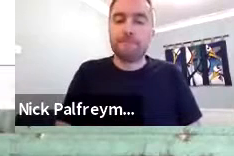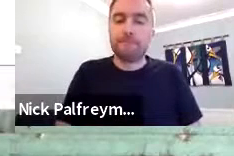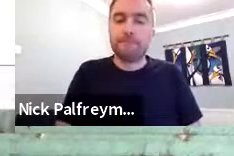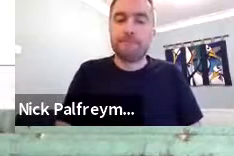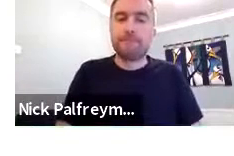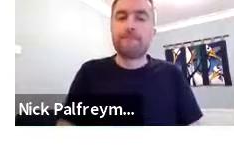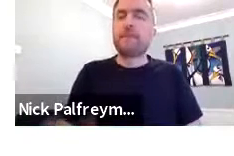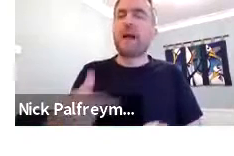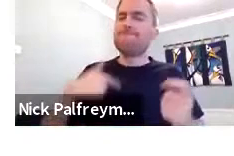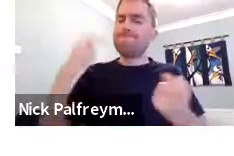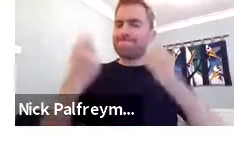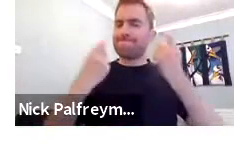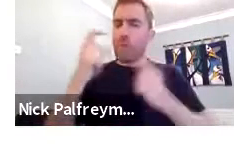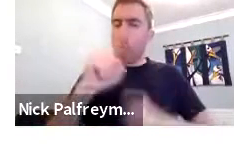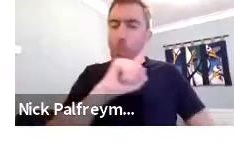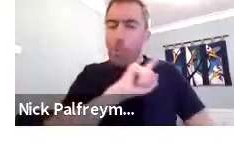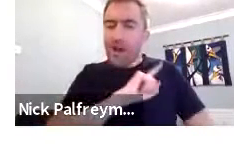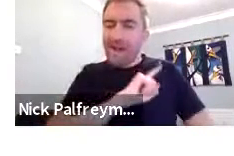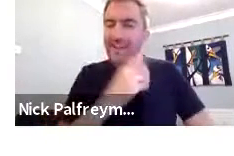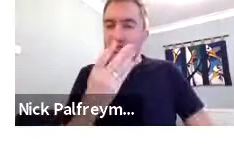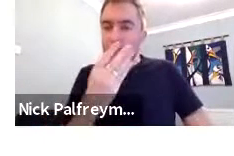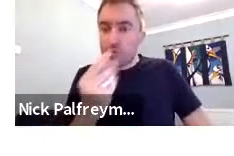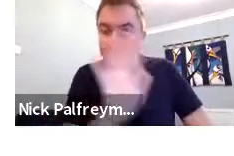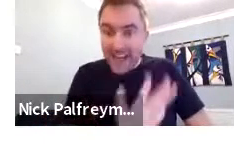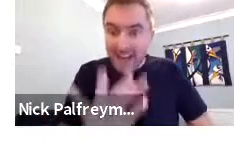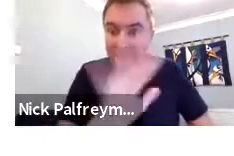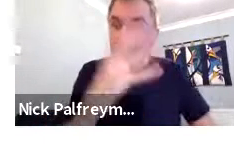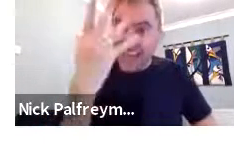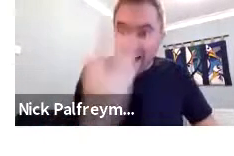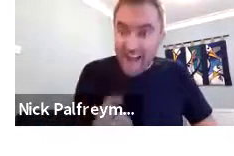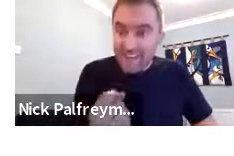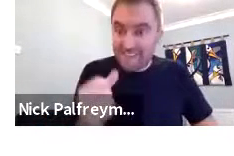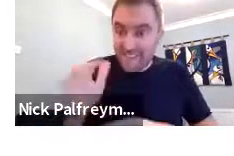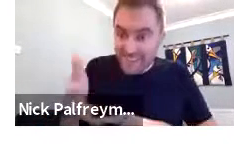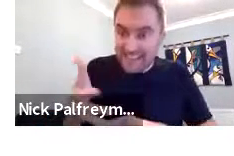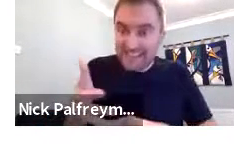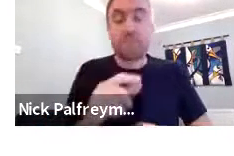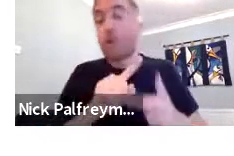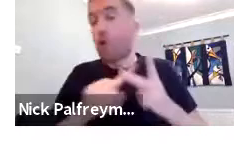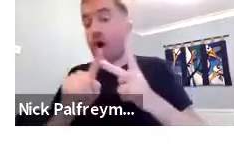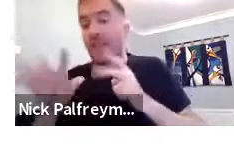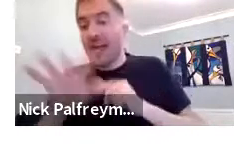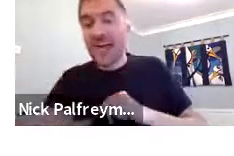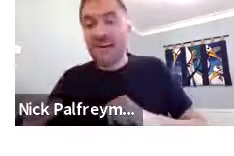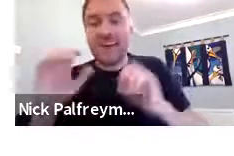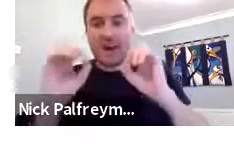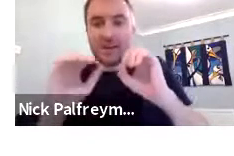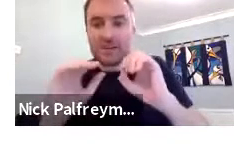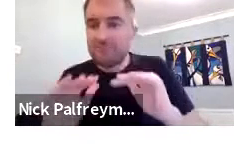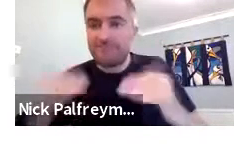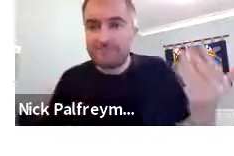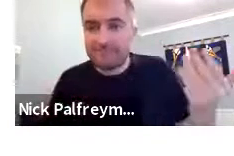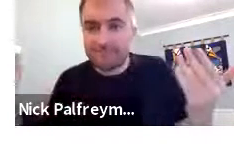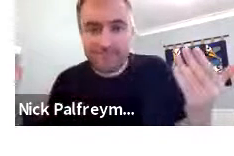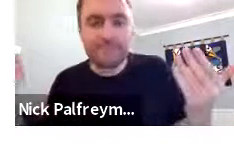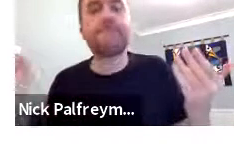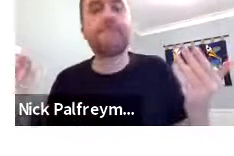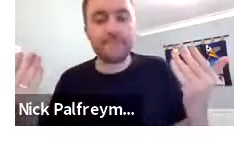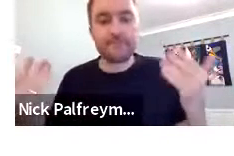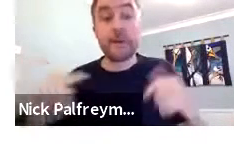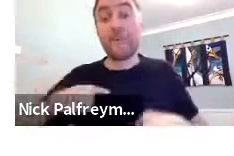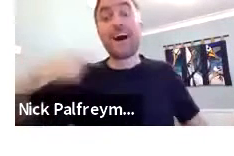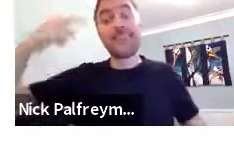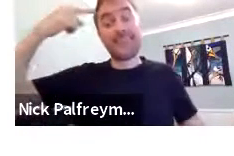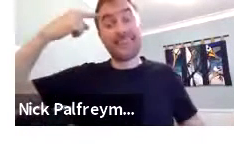to convey those three different meanings. And I was thinking why some areas have some of the negations and some don't,